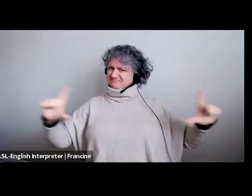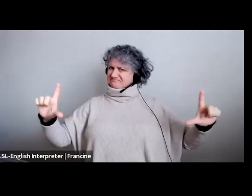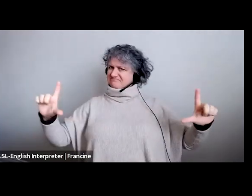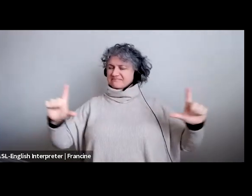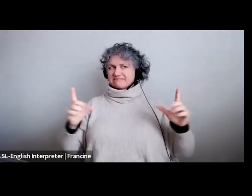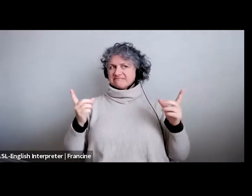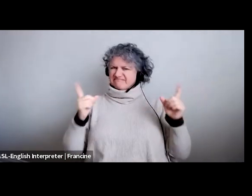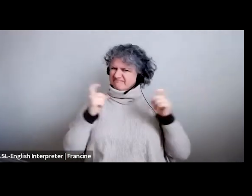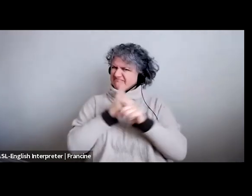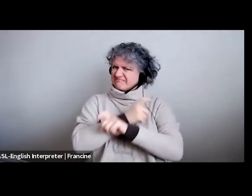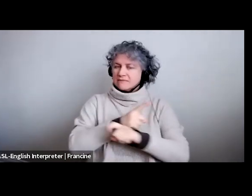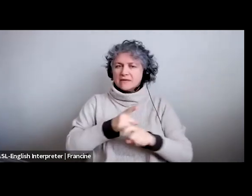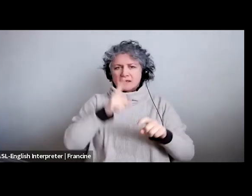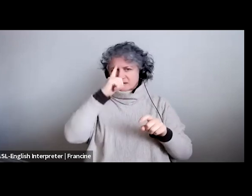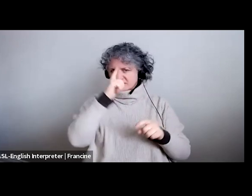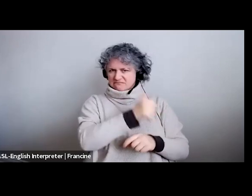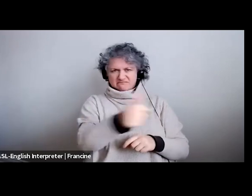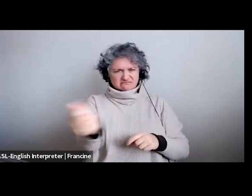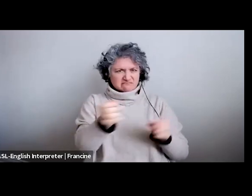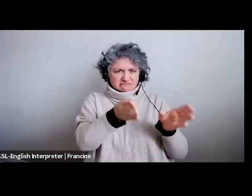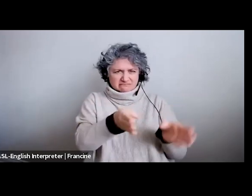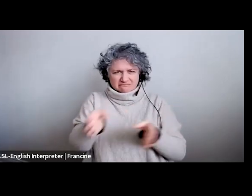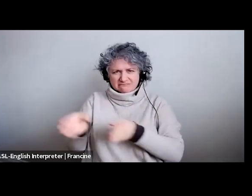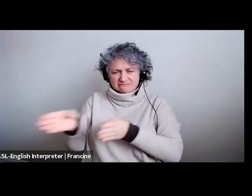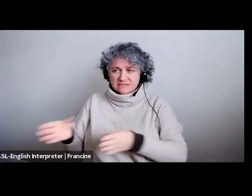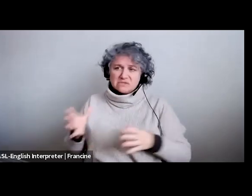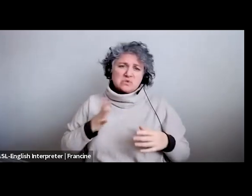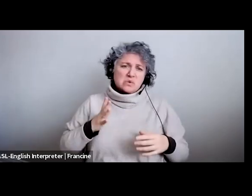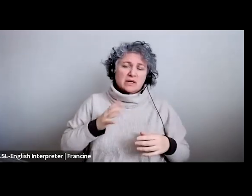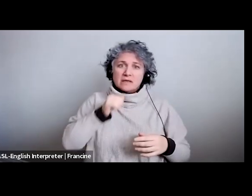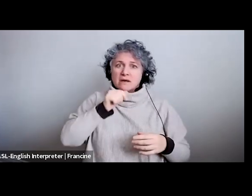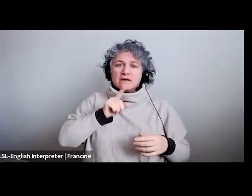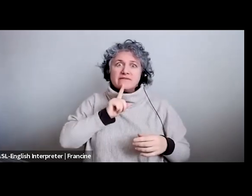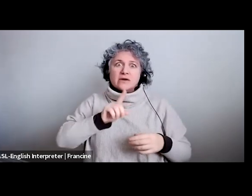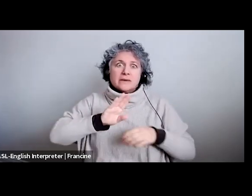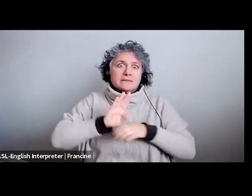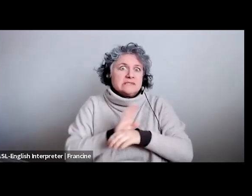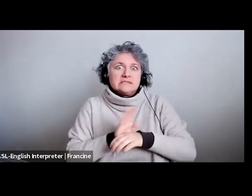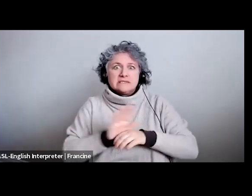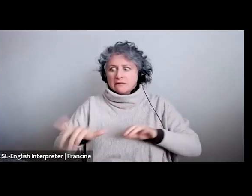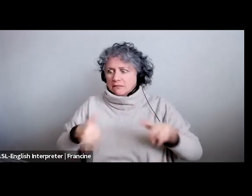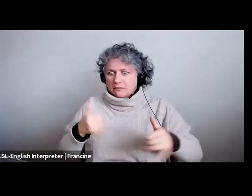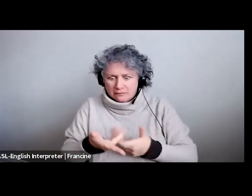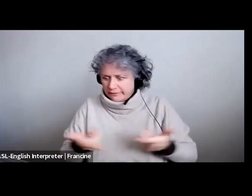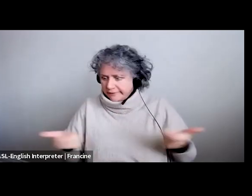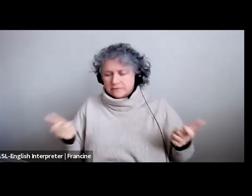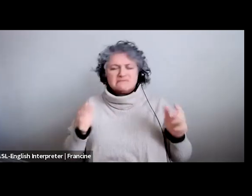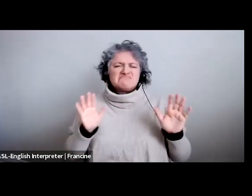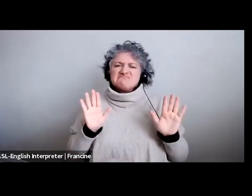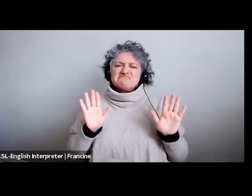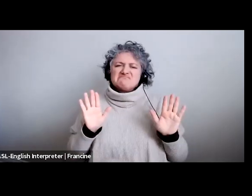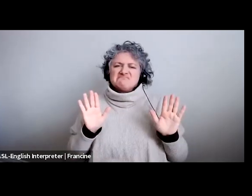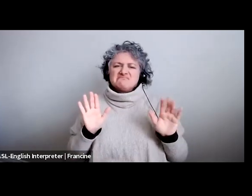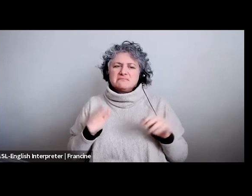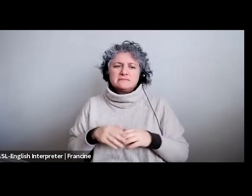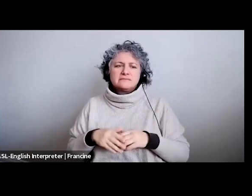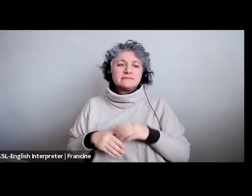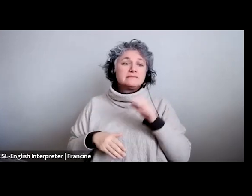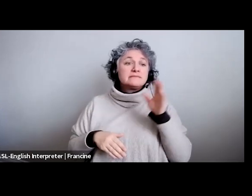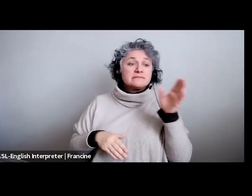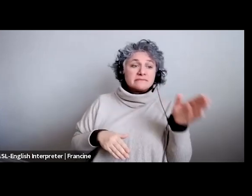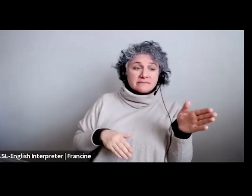i think it's up to the individual but i think it's okay as long as it's not too busy uh how about eye line